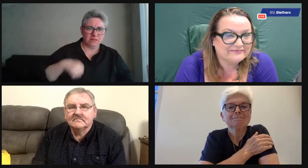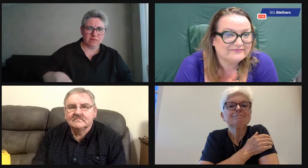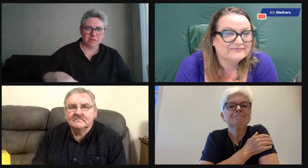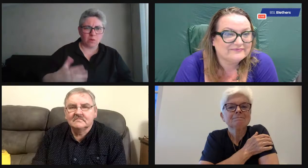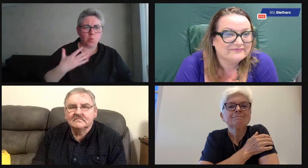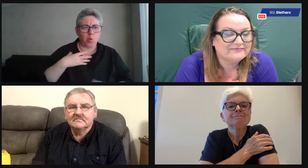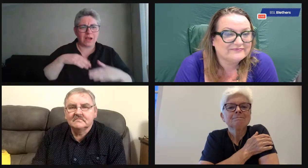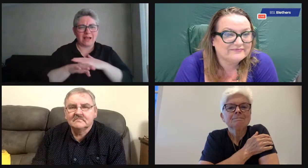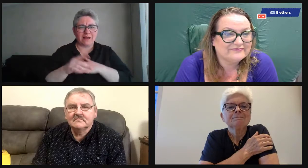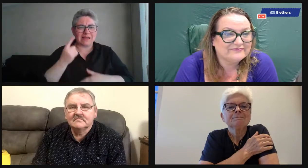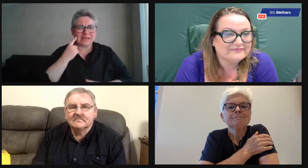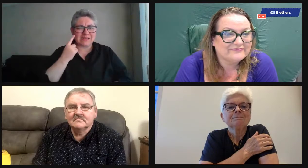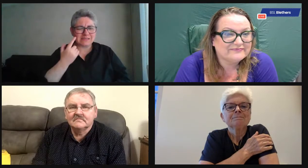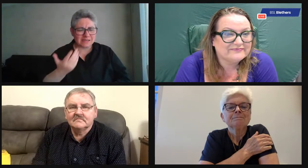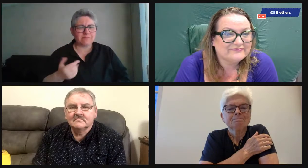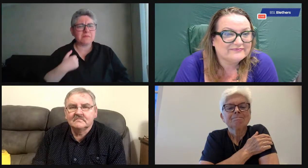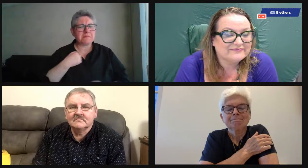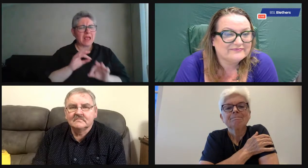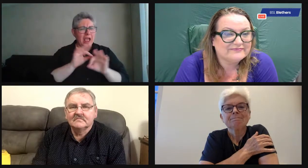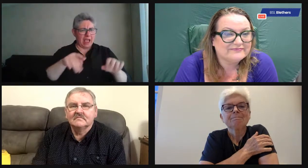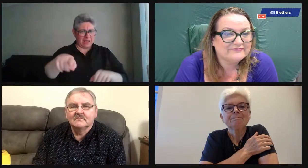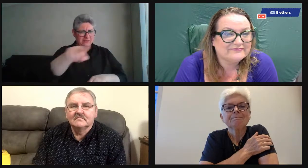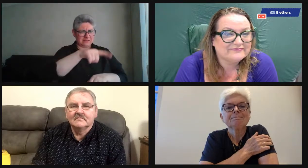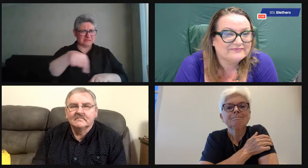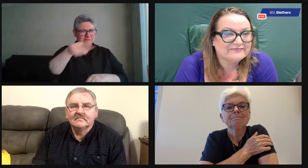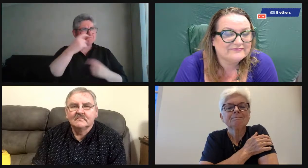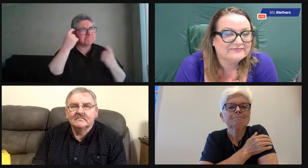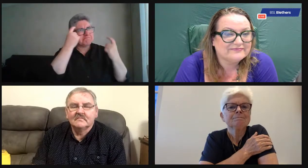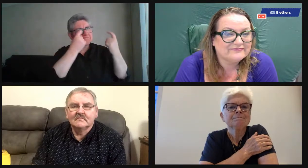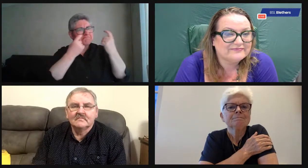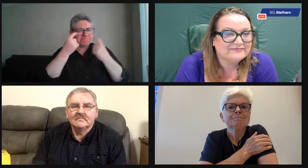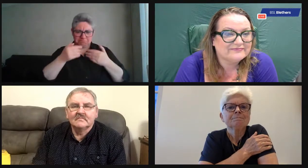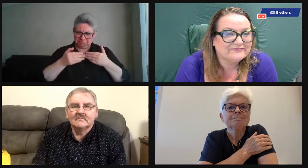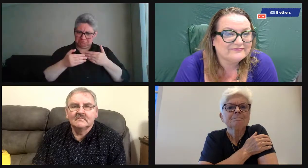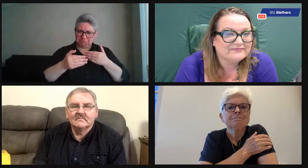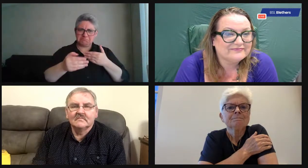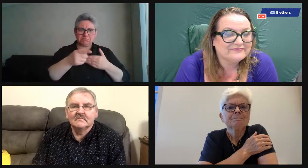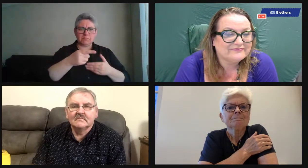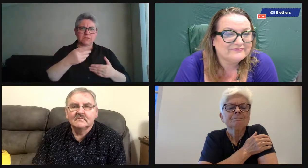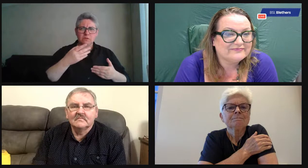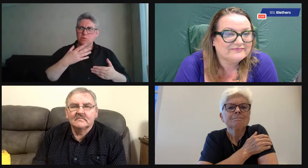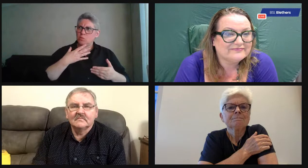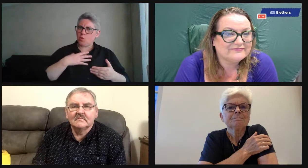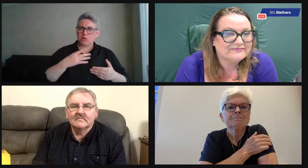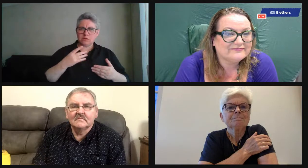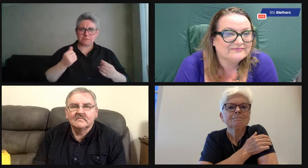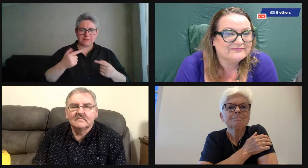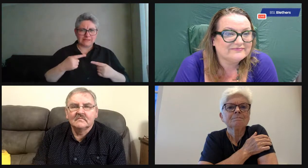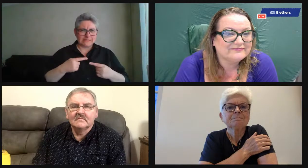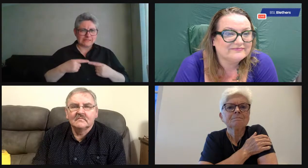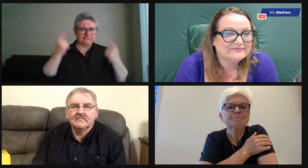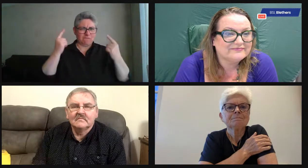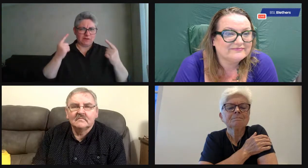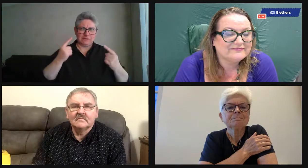Yeah. And that might be, those might be barriers and off-putting to some people. So you may need to plan ahead